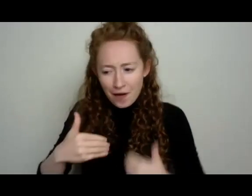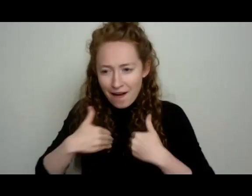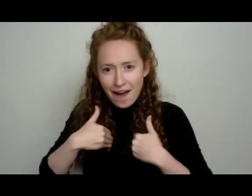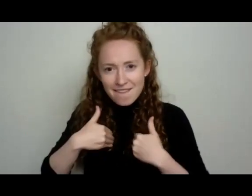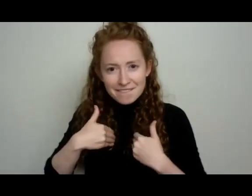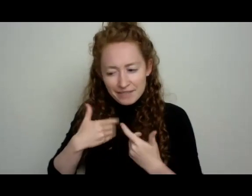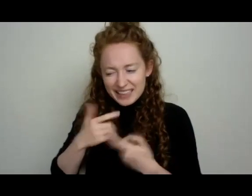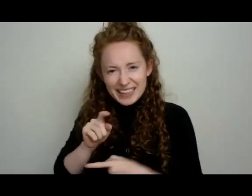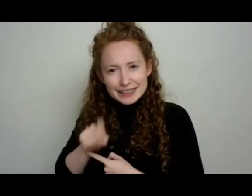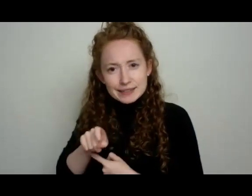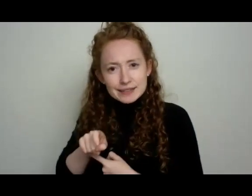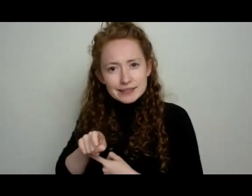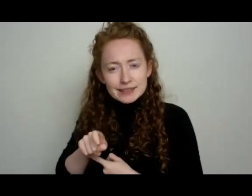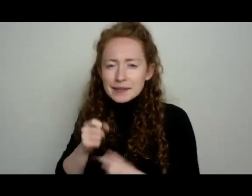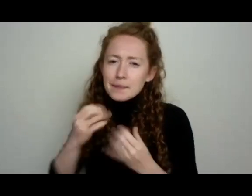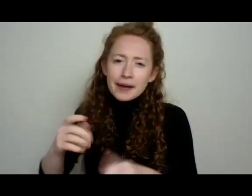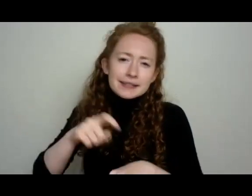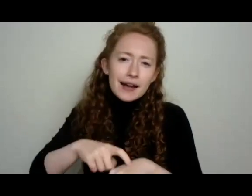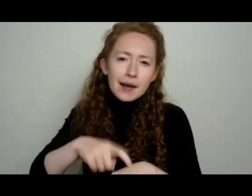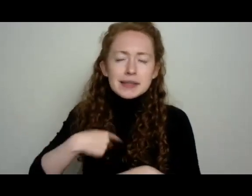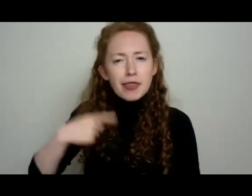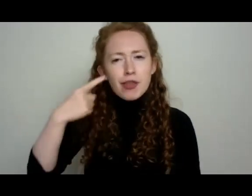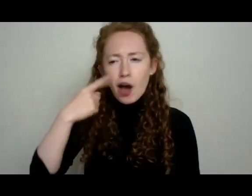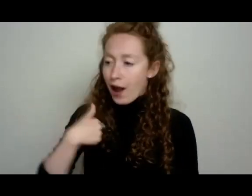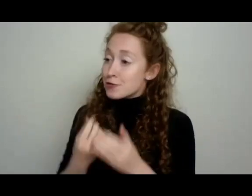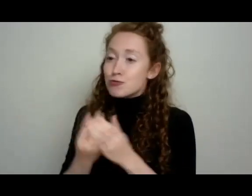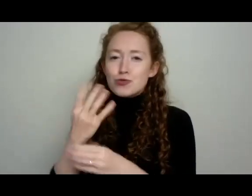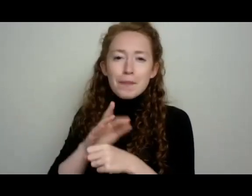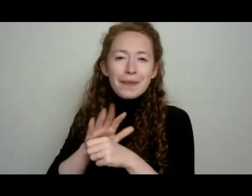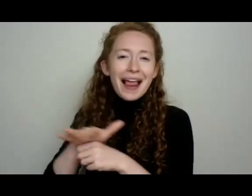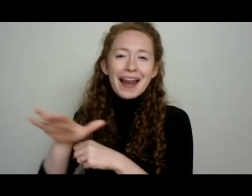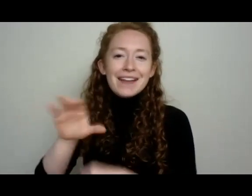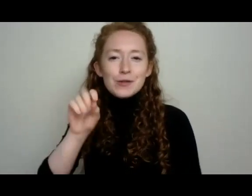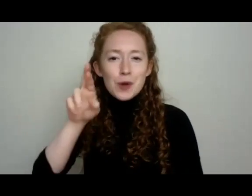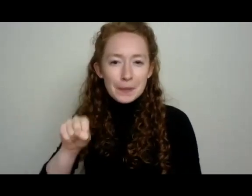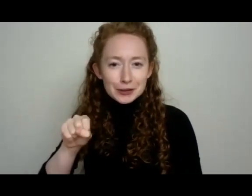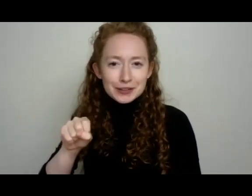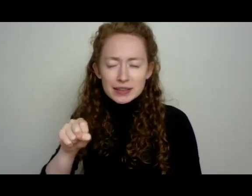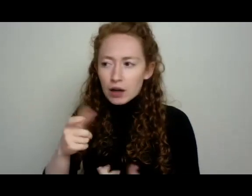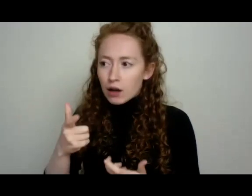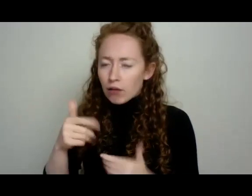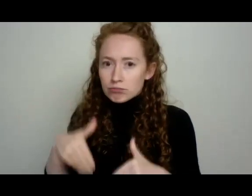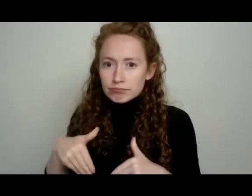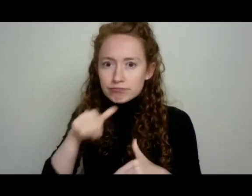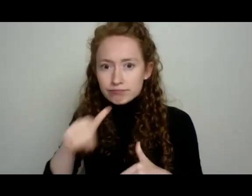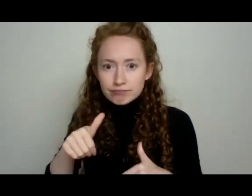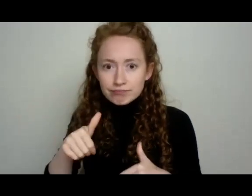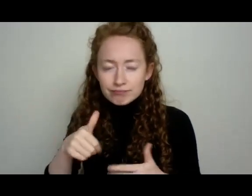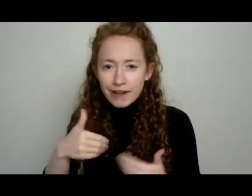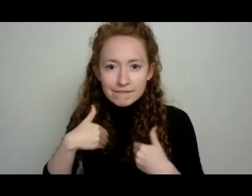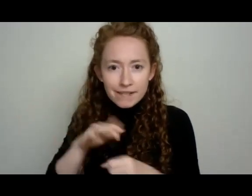that I thought I grew enough cucumbers and I didn't. And I had friends that gave me cucumbers.